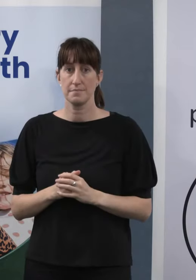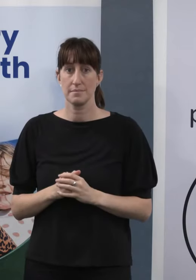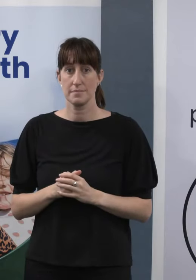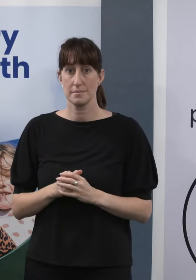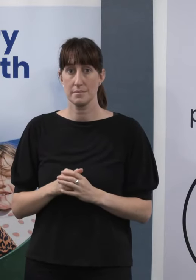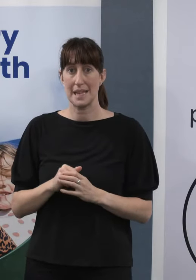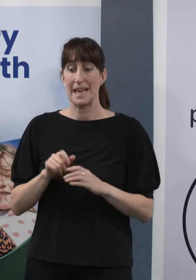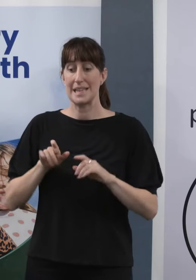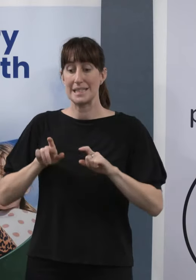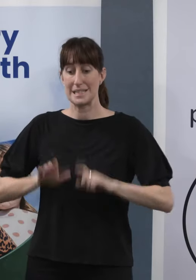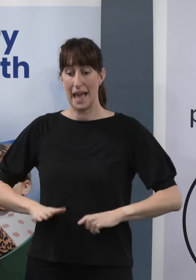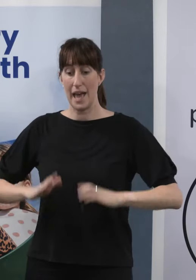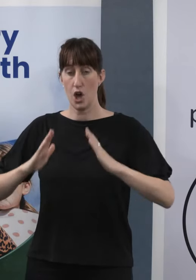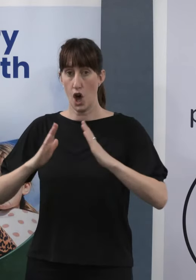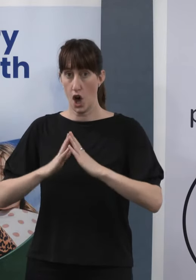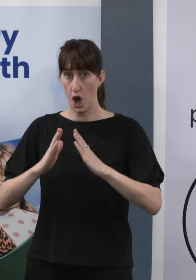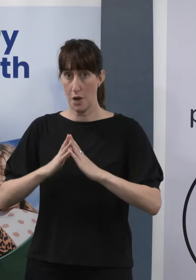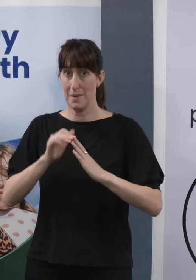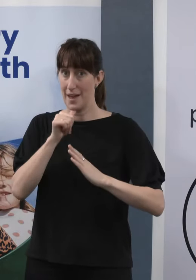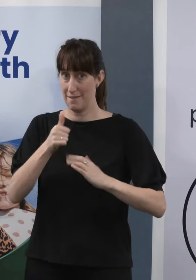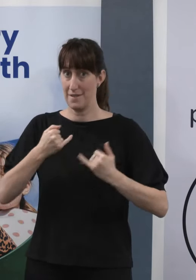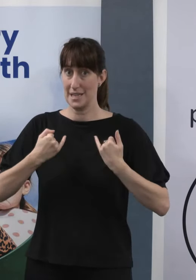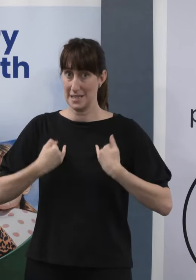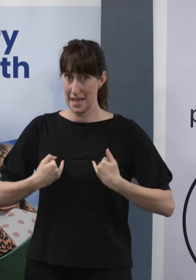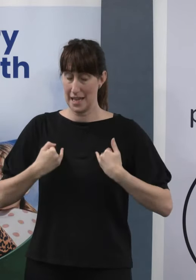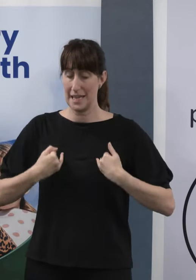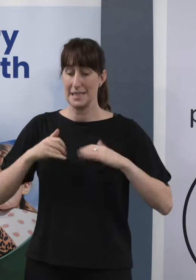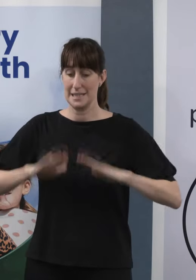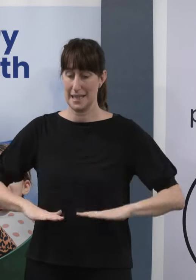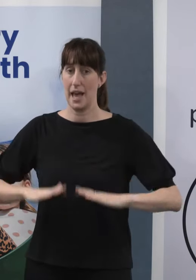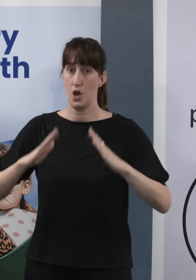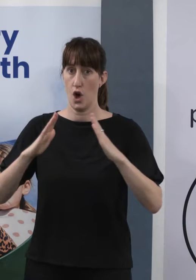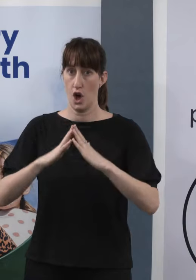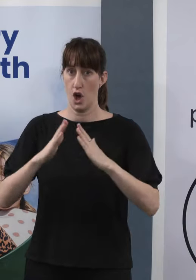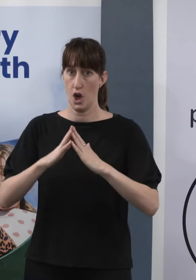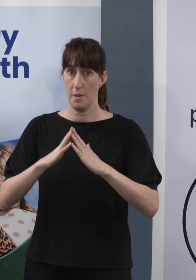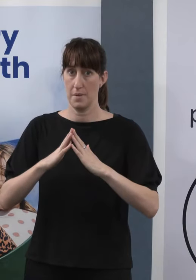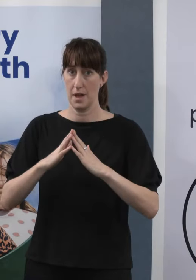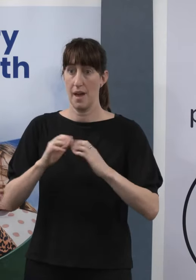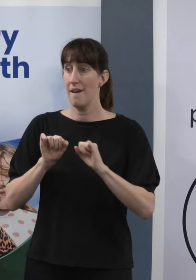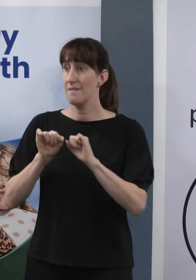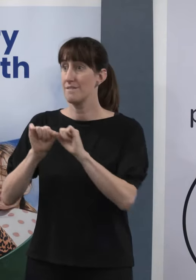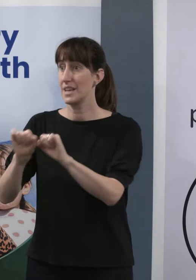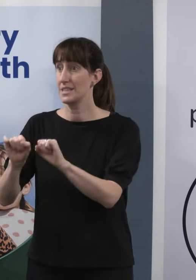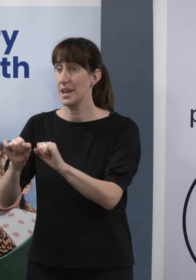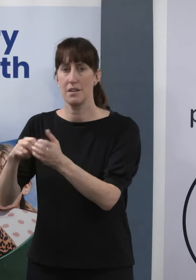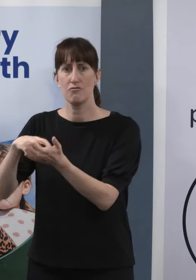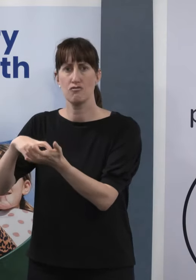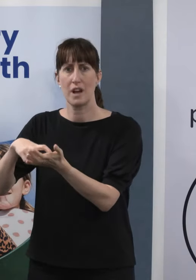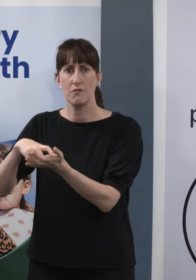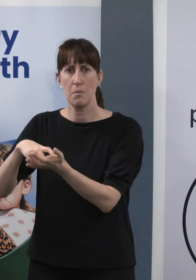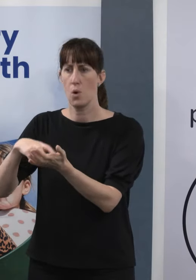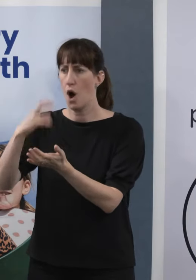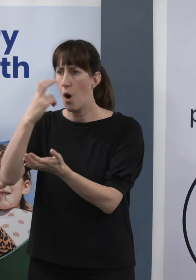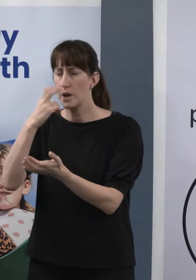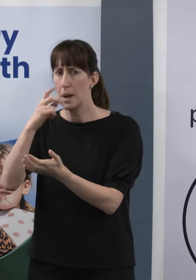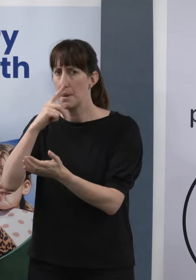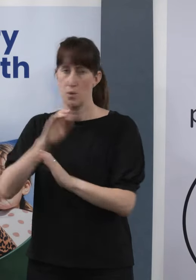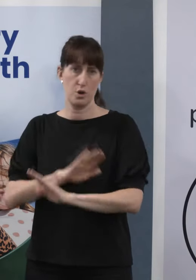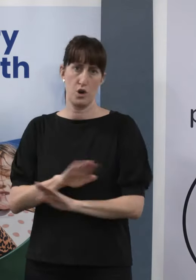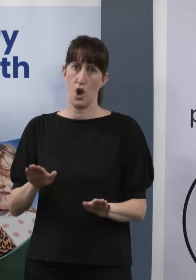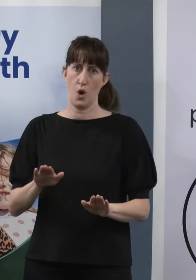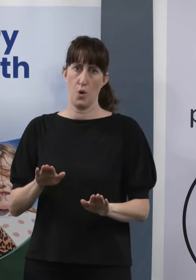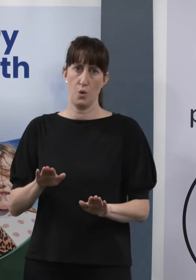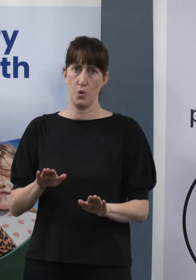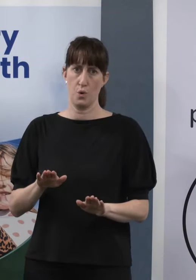not visiting people who might be vulnerable if you are unwell. This is fundamental to us, not just getting on top of COVID,